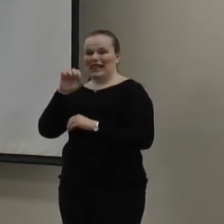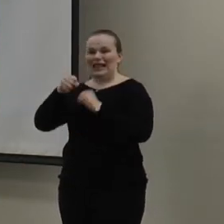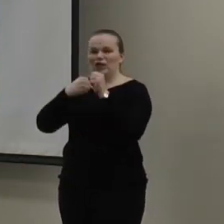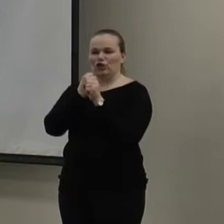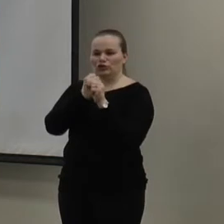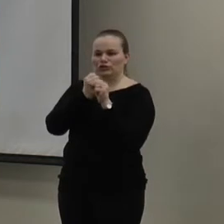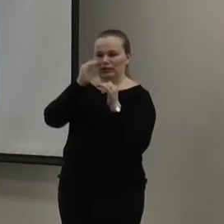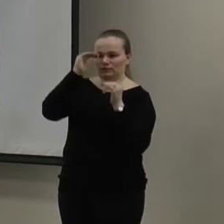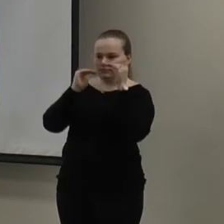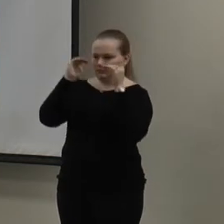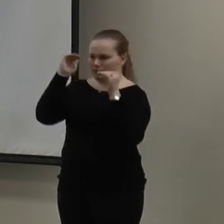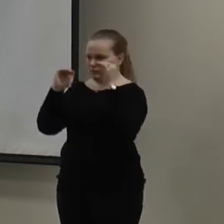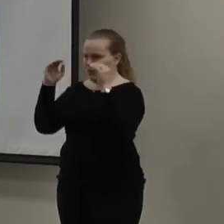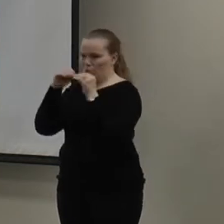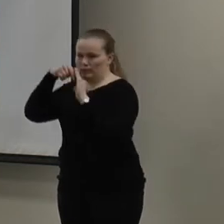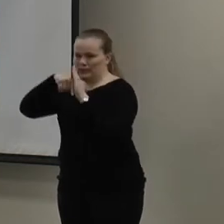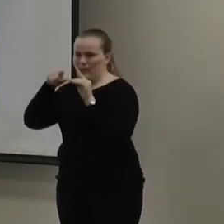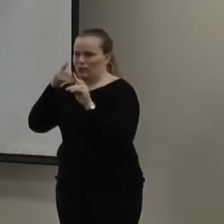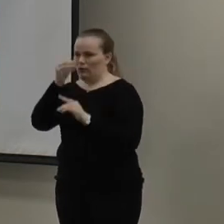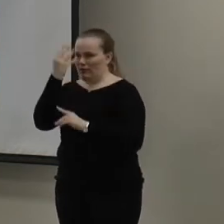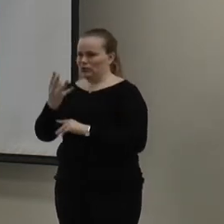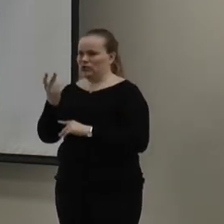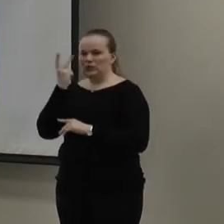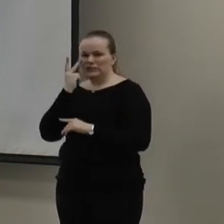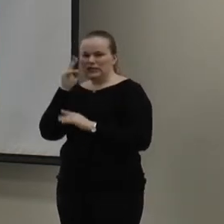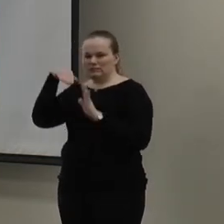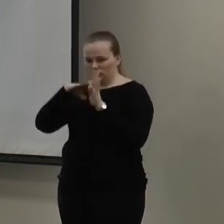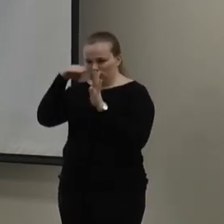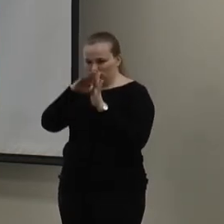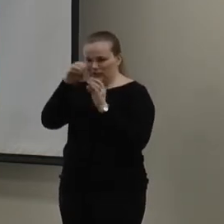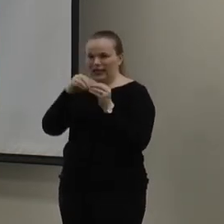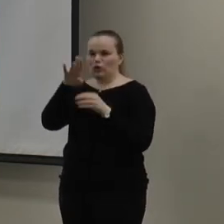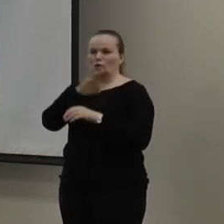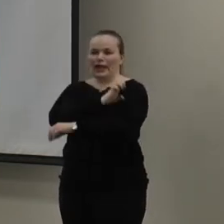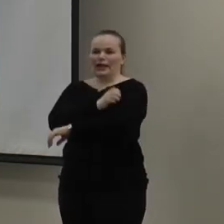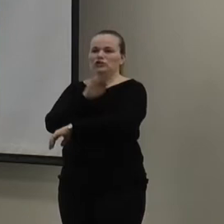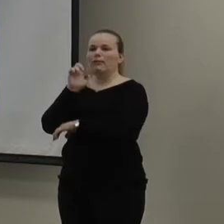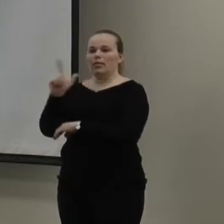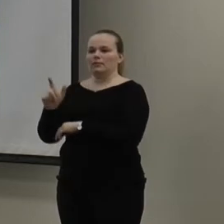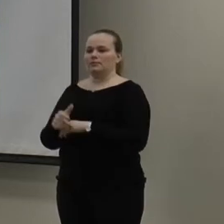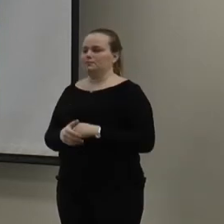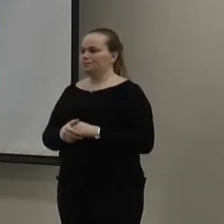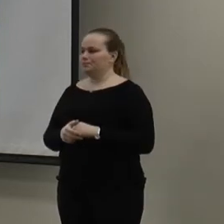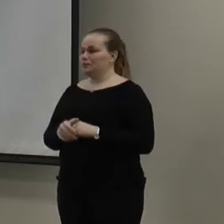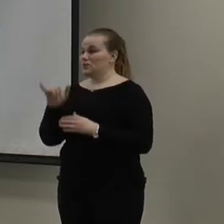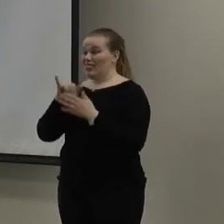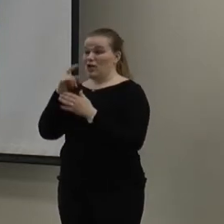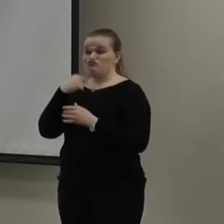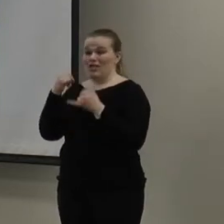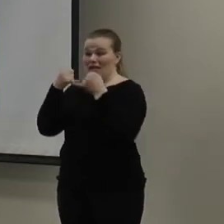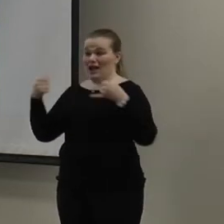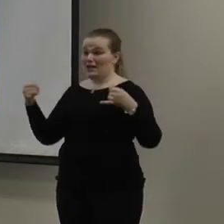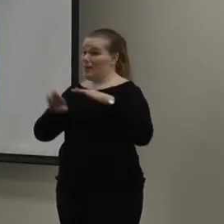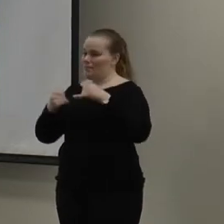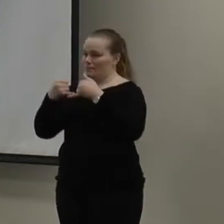worth of information, a little bit more. And you'll be able to see kind of the fluctuation in your energy bill. So, this red line here at the